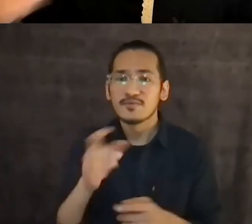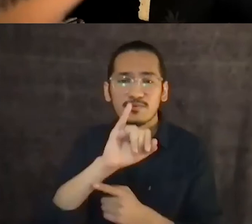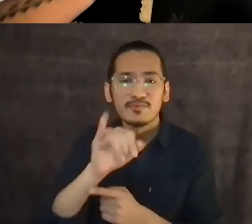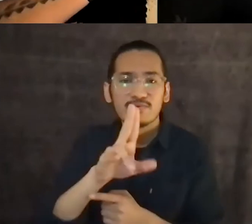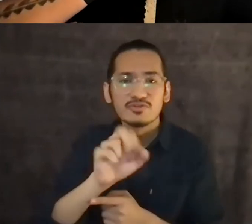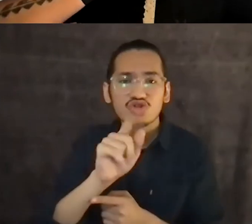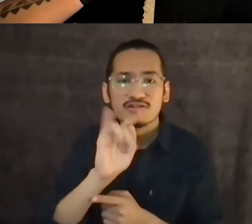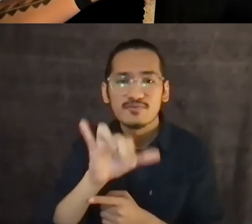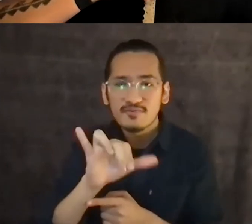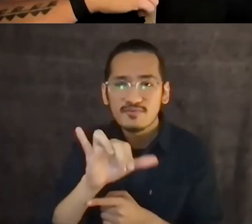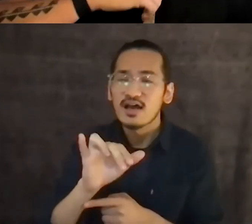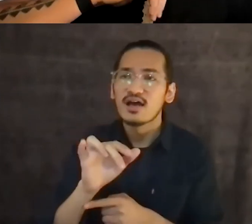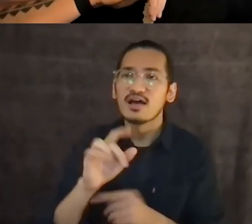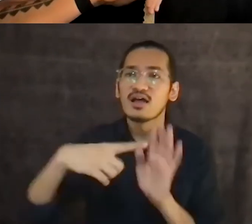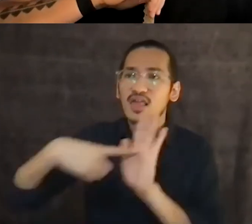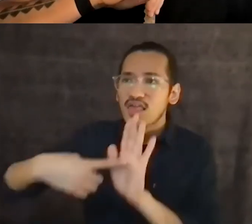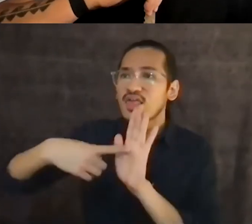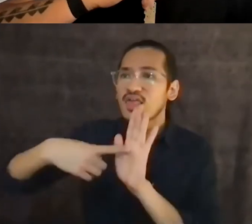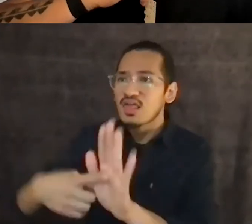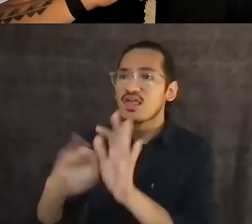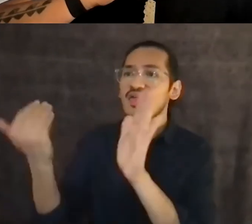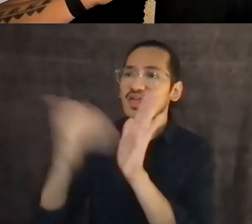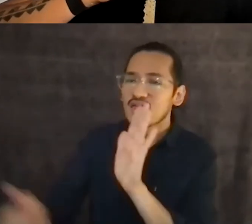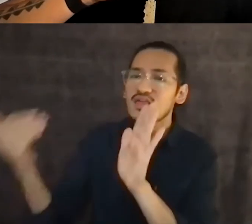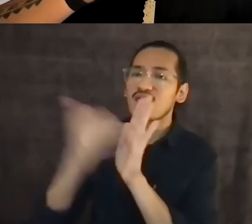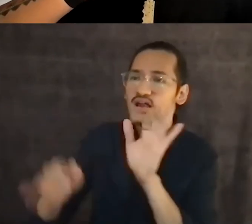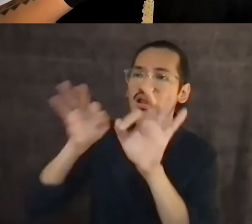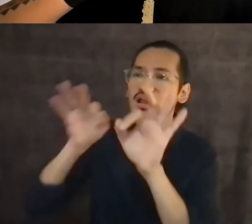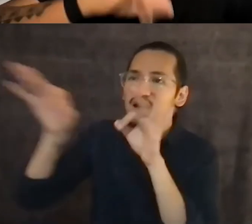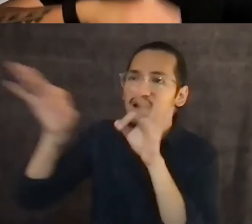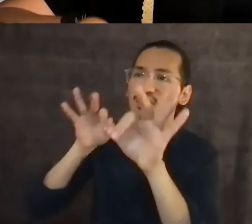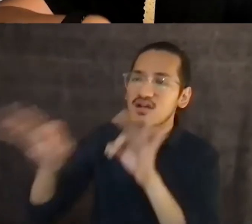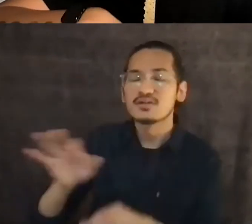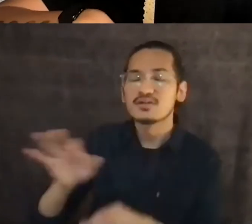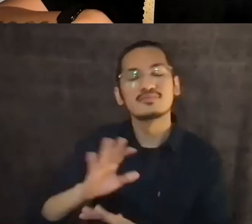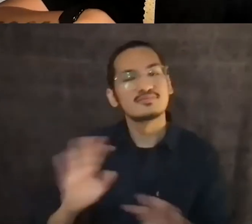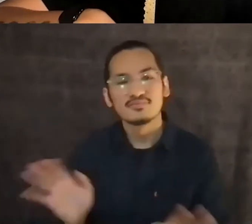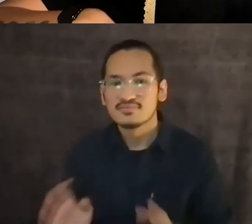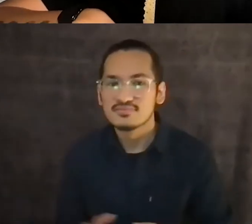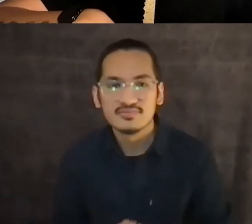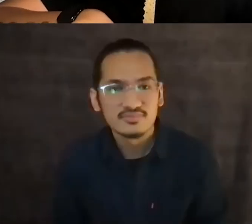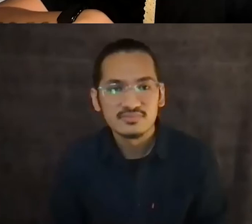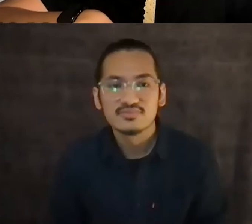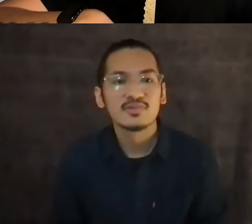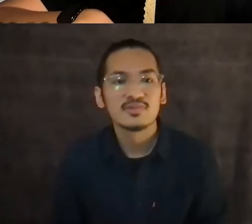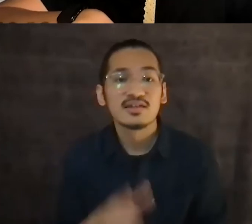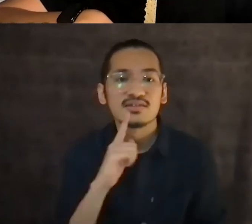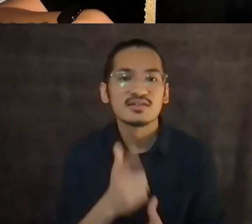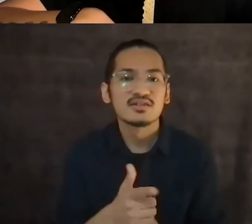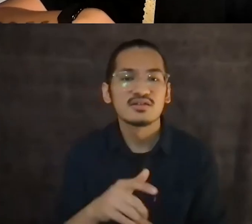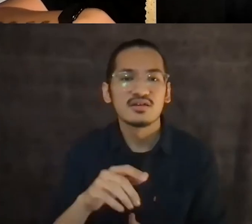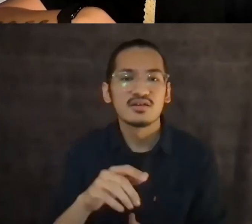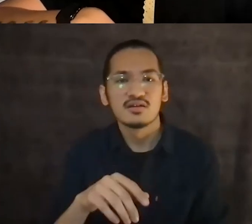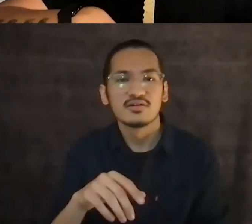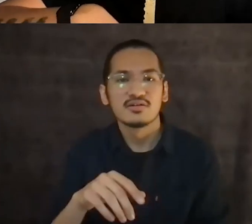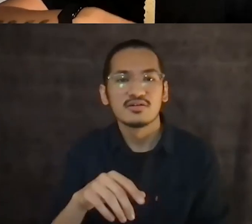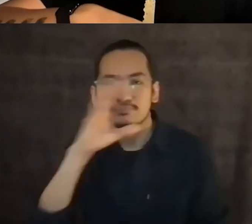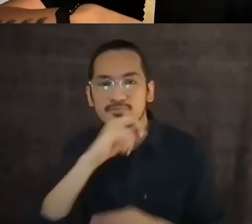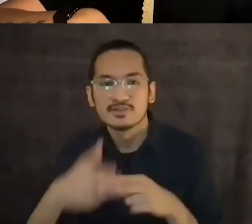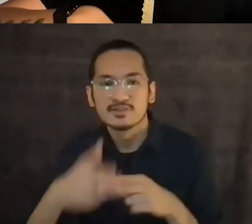fellow samuan organizer sister of ours always says you know we we go hard on systems but we're tender with each other